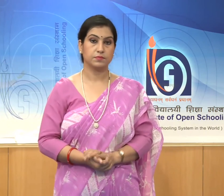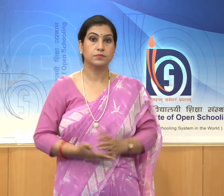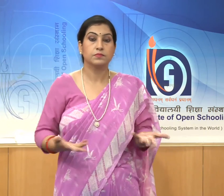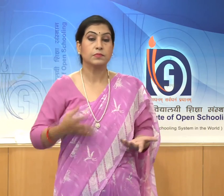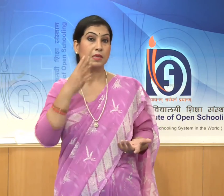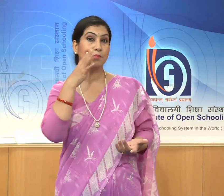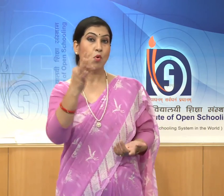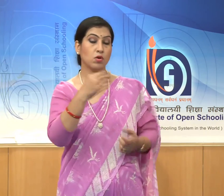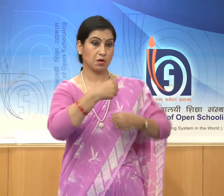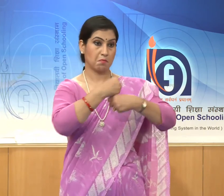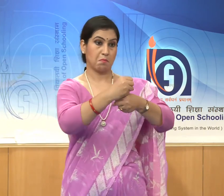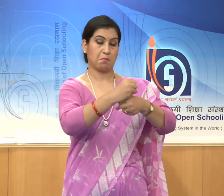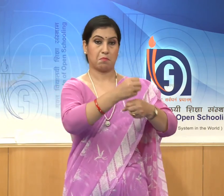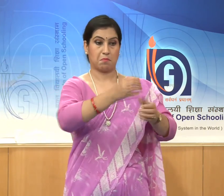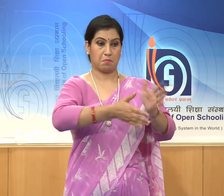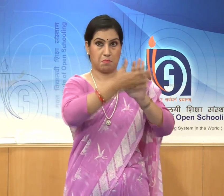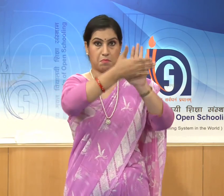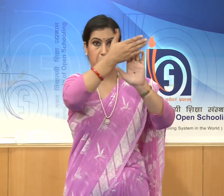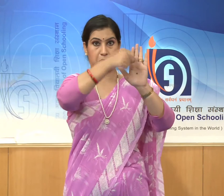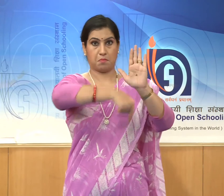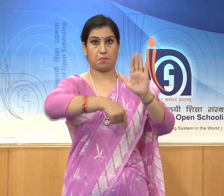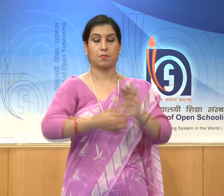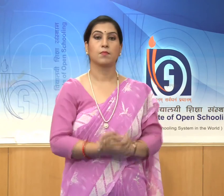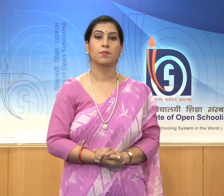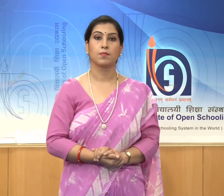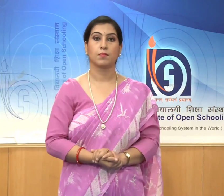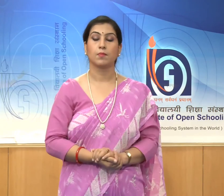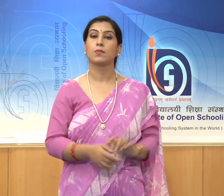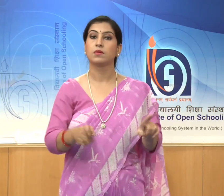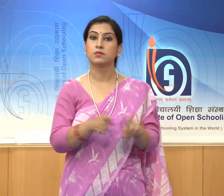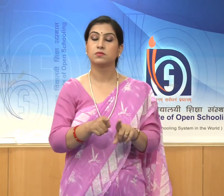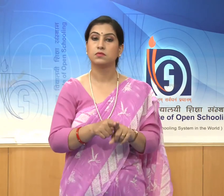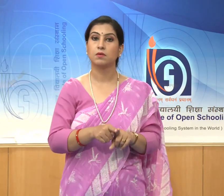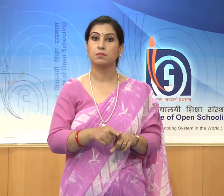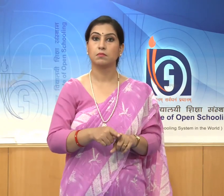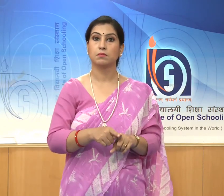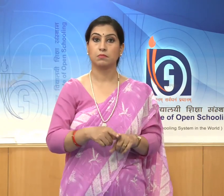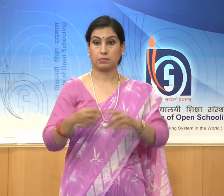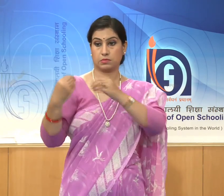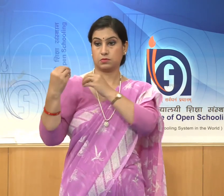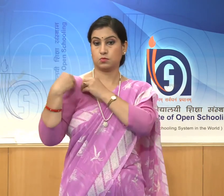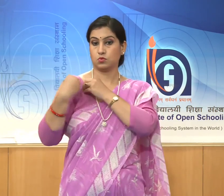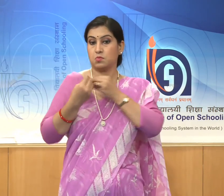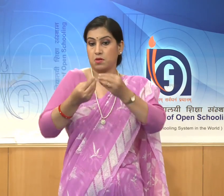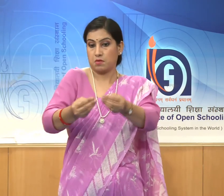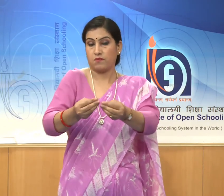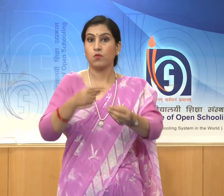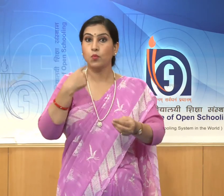builder and is credited with the